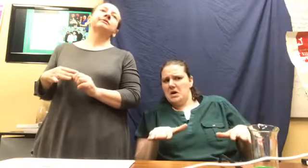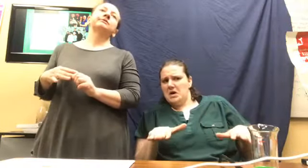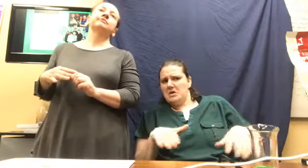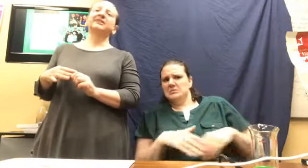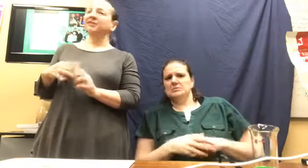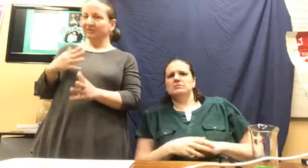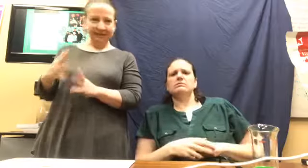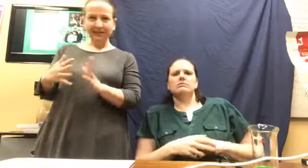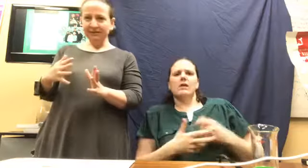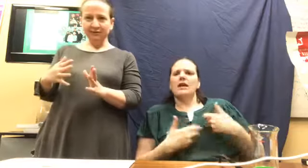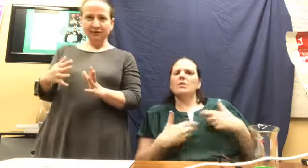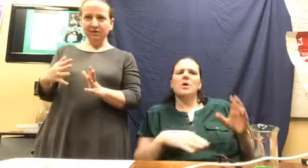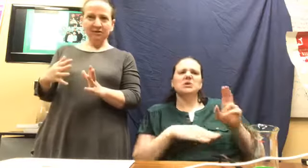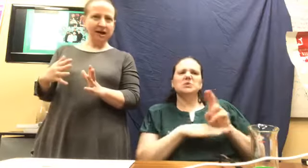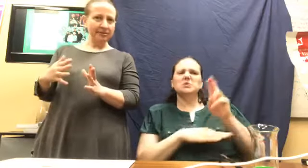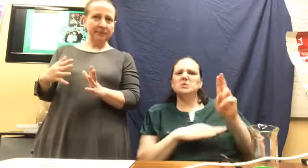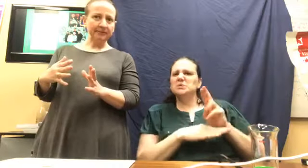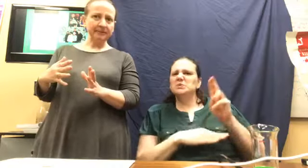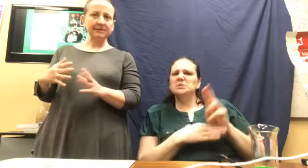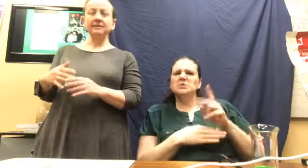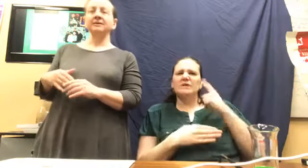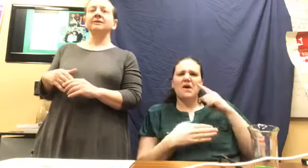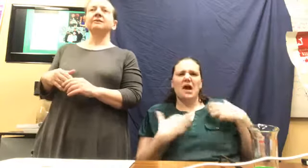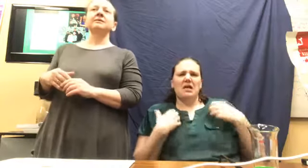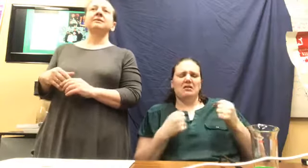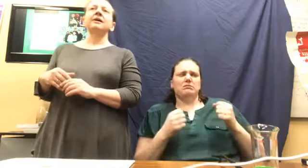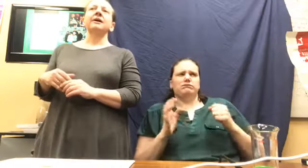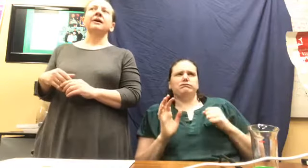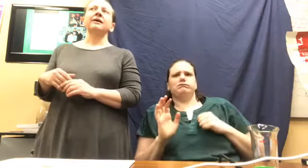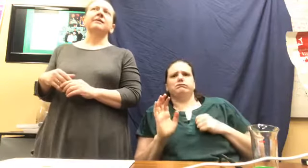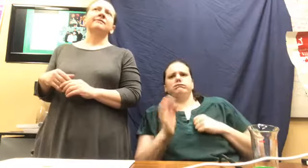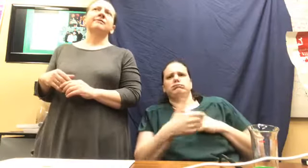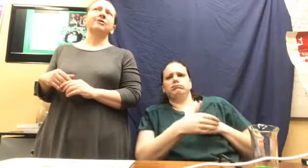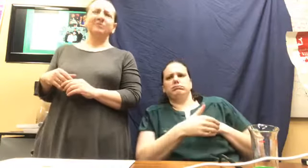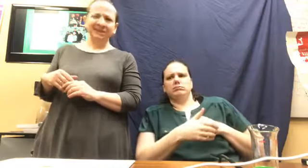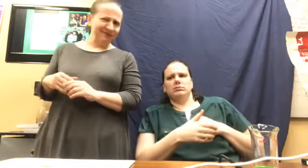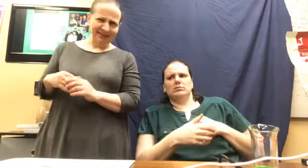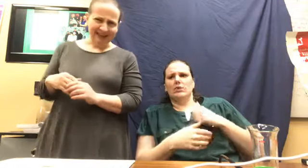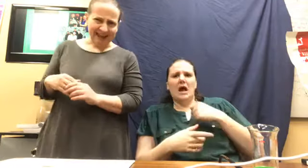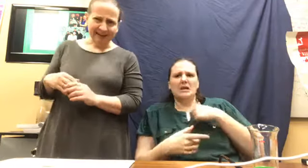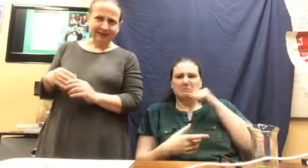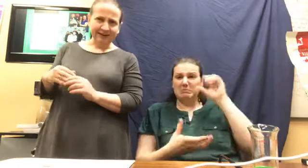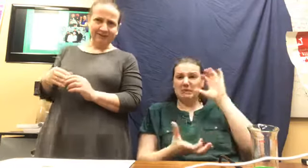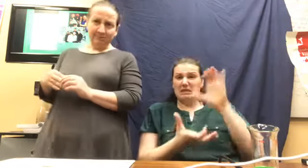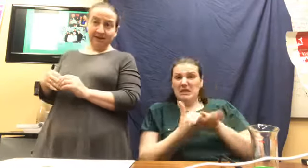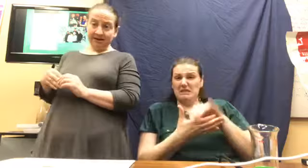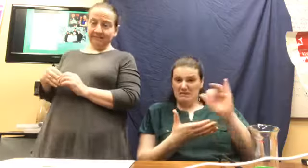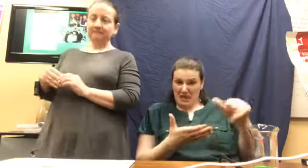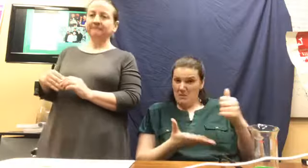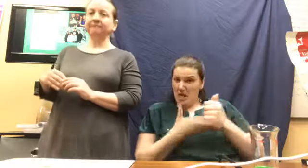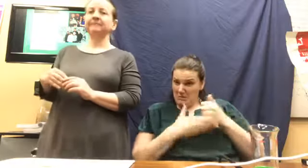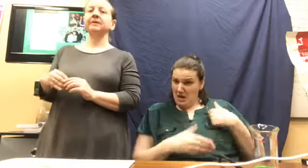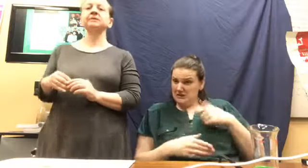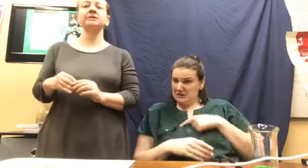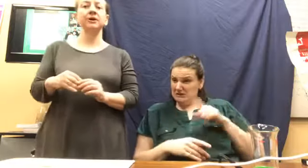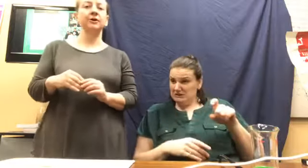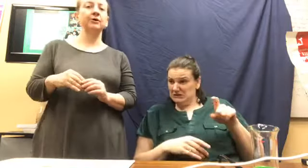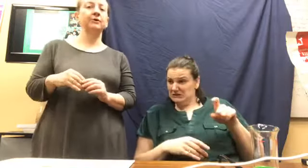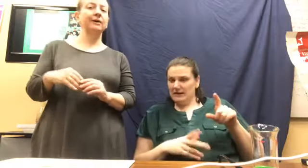really using it for health purposes, uh, or believing that that could even be a thing. So I